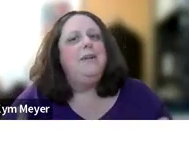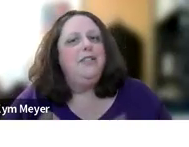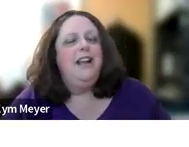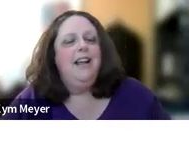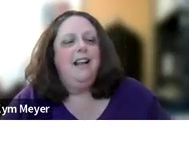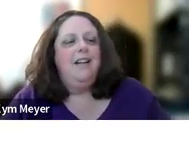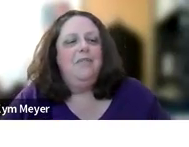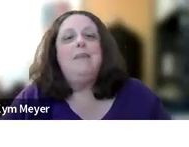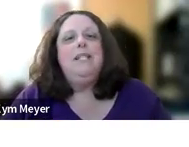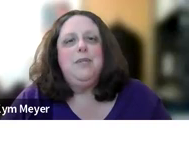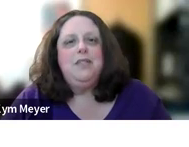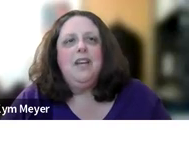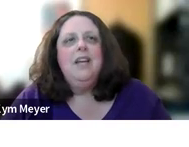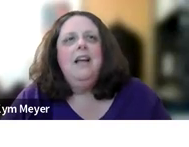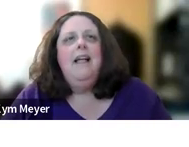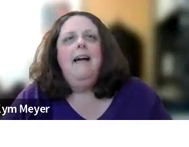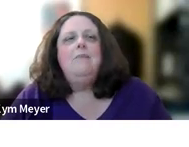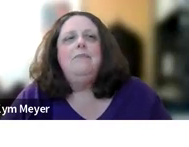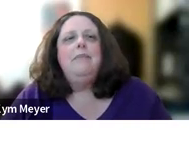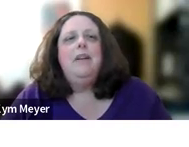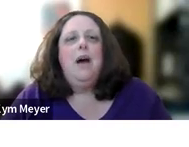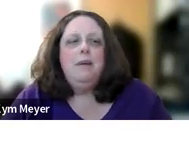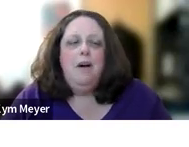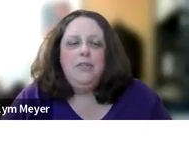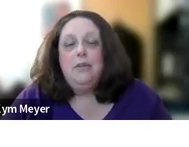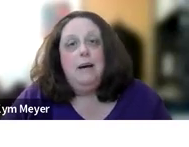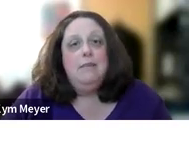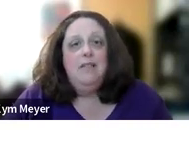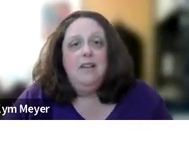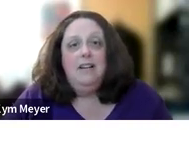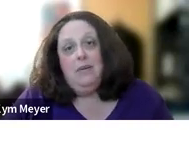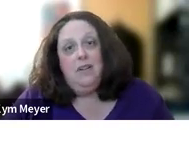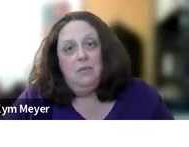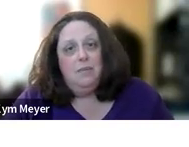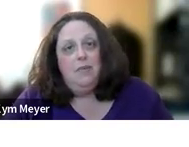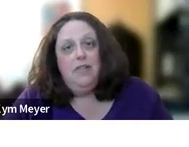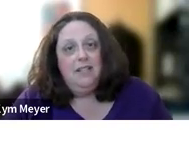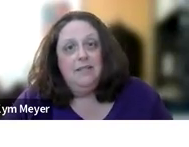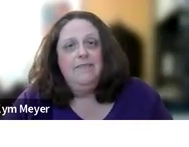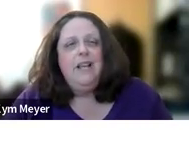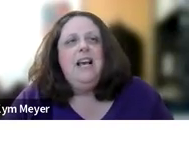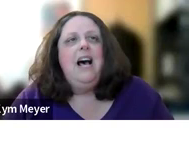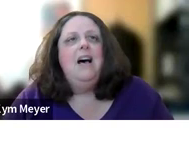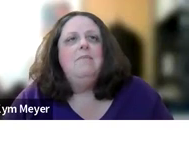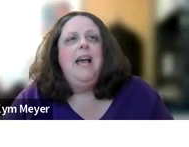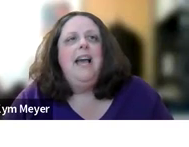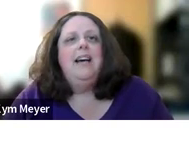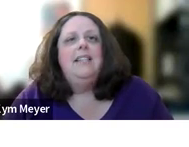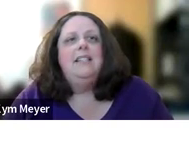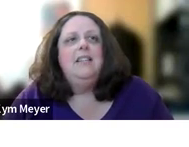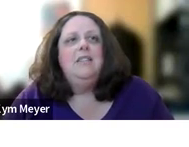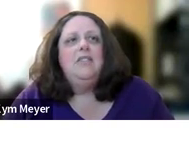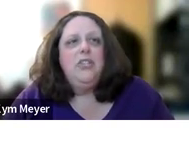language and, and, and family specific. Um, you know, I'm not also the mom of a now adult woman with autism, um,